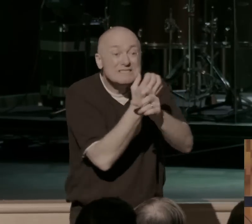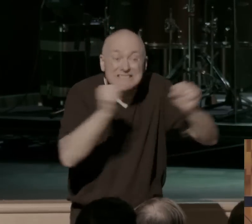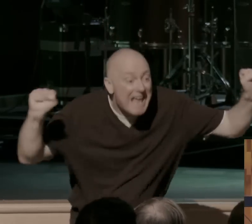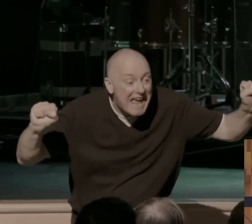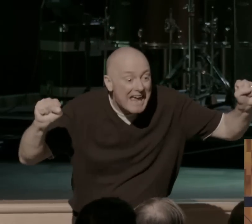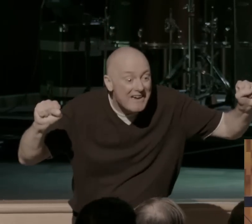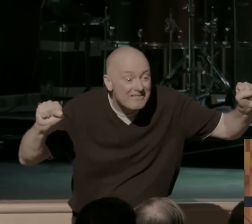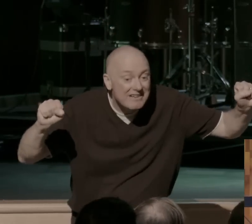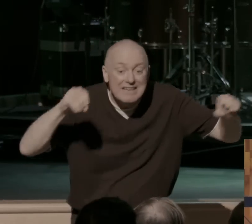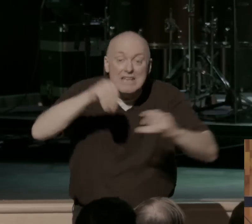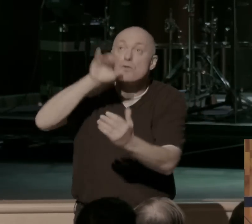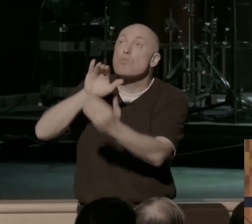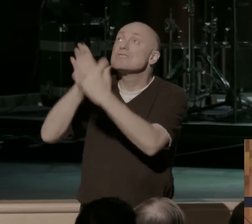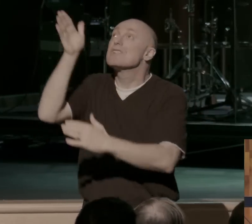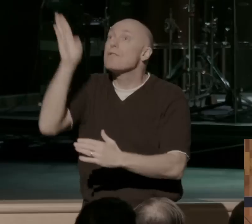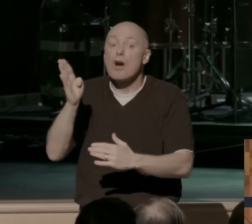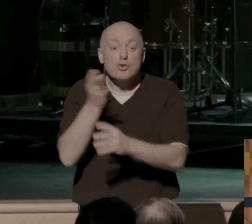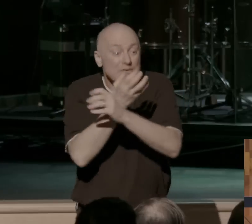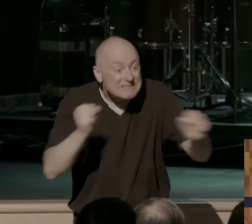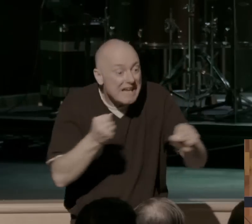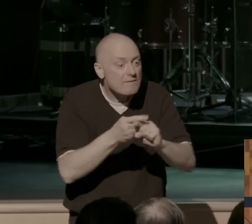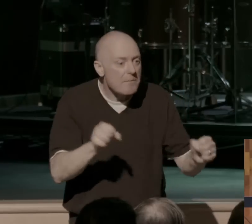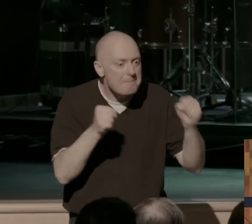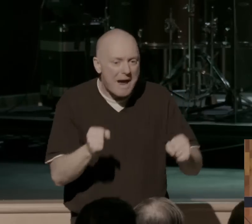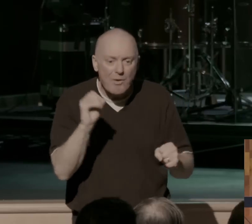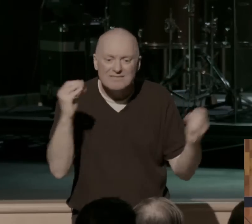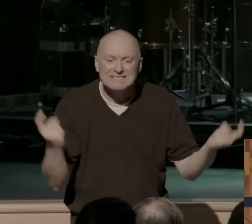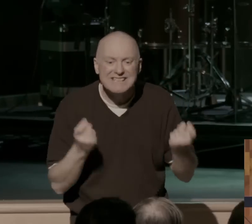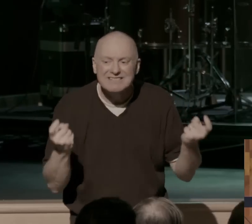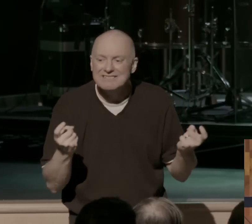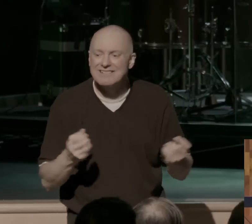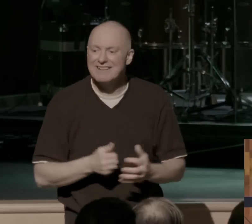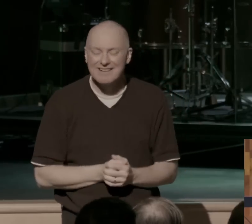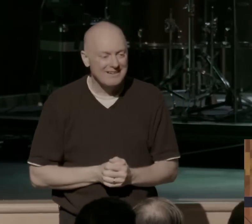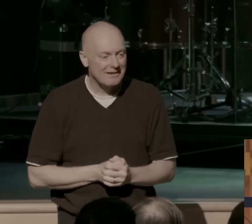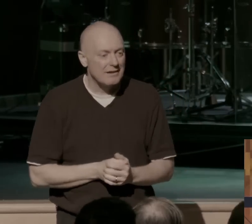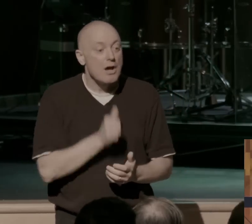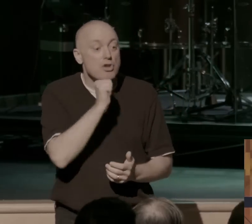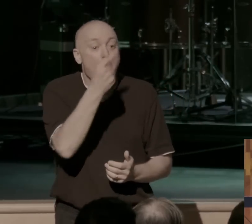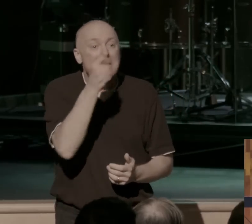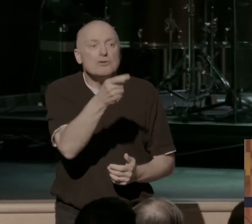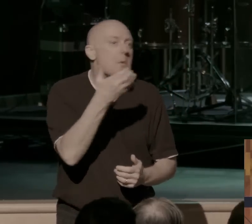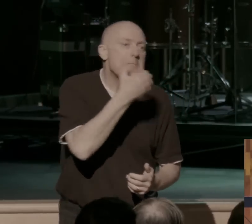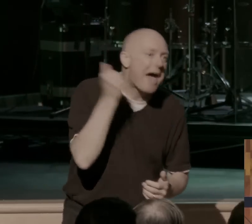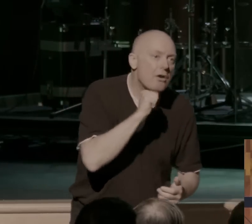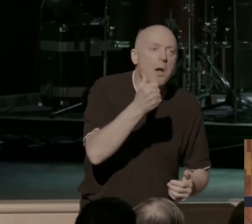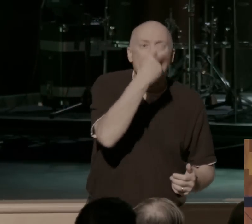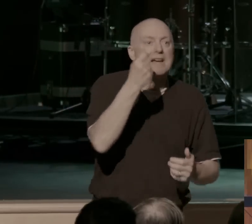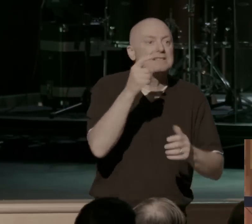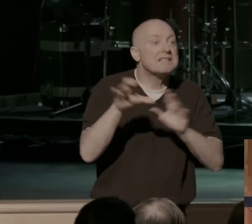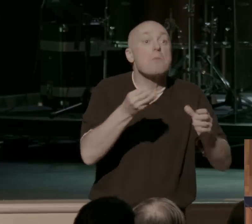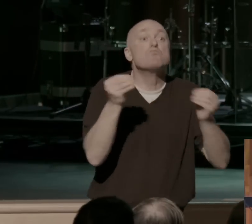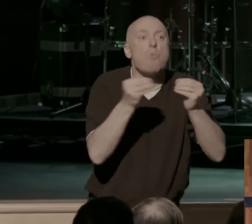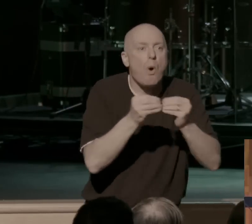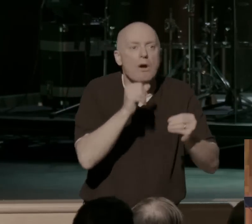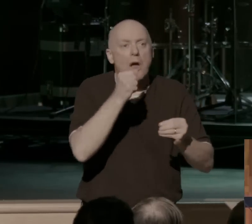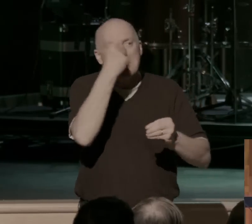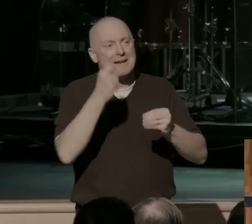You're saved from the power of sin. Not because you're better. Not because you've done more. Not because you've checked off the right boxes.